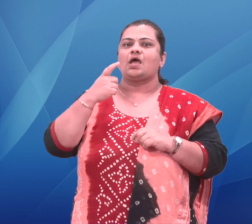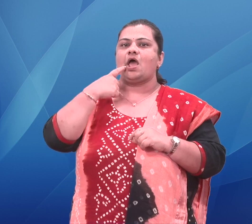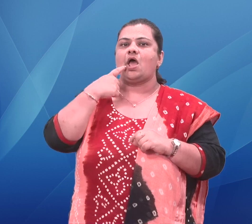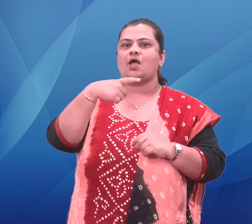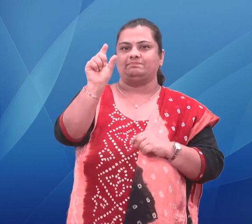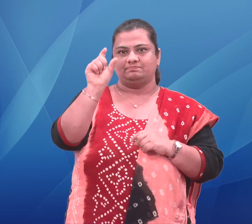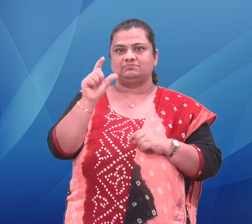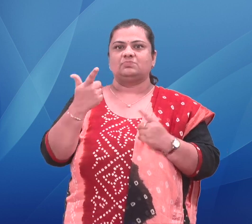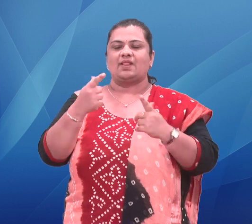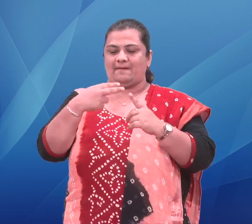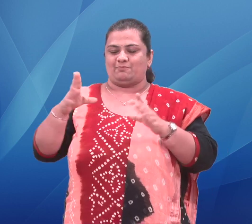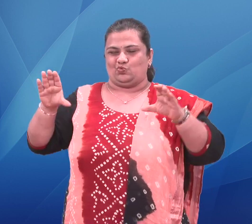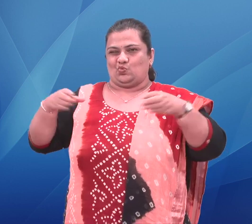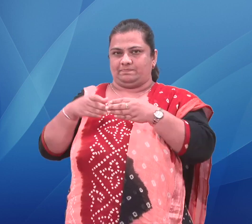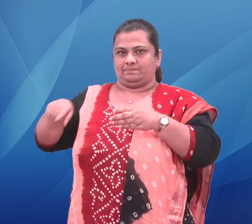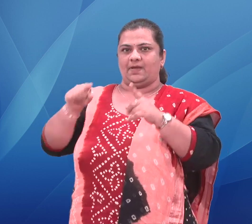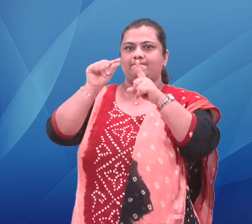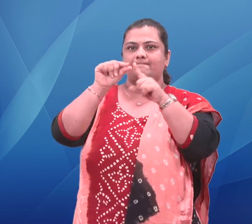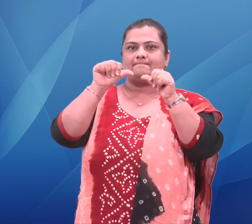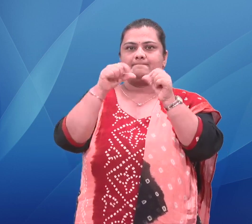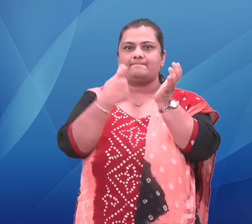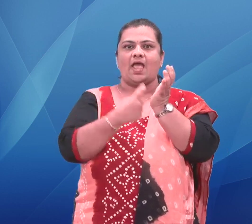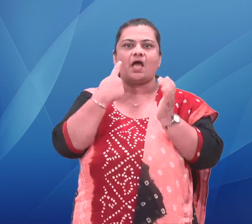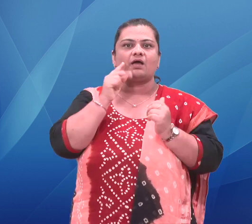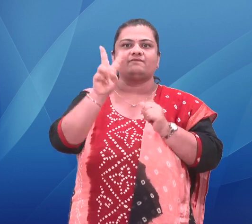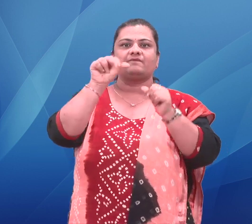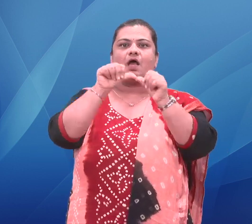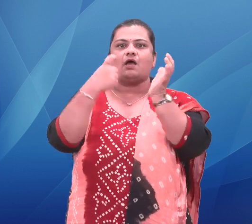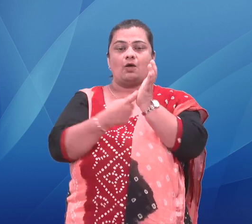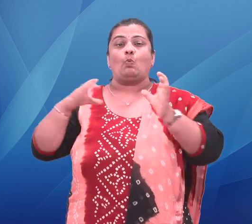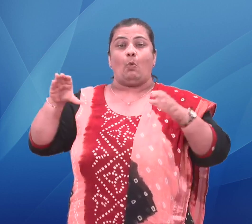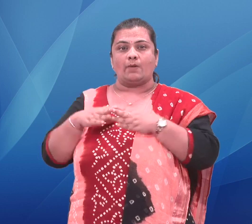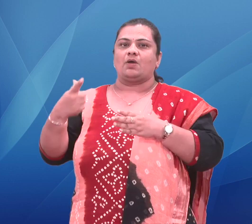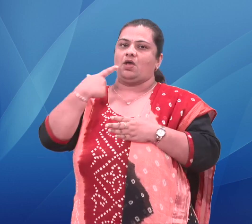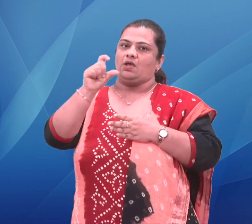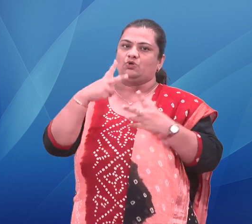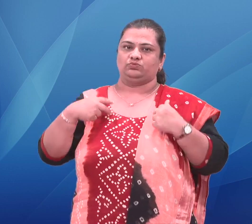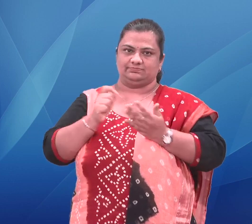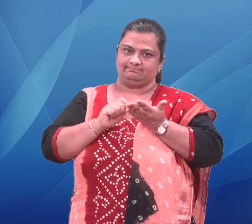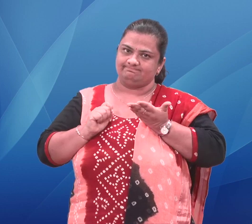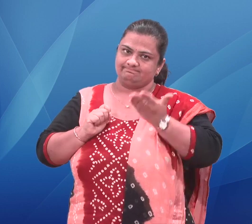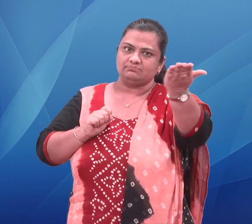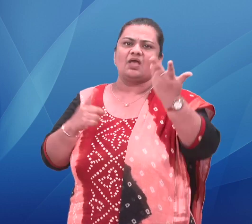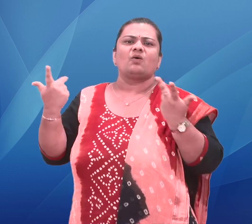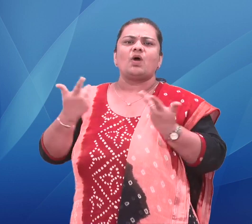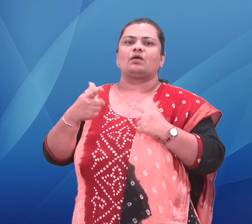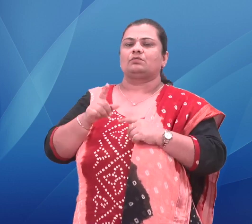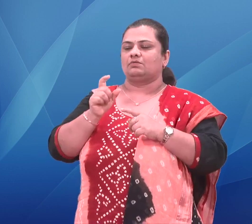After this dialogue, a shot of a differently-abled child is shown in the movie. This scene created a painful feeling among the